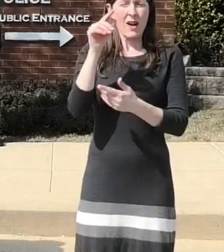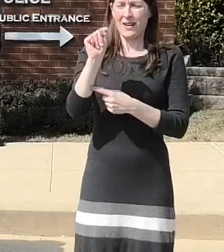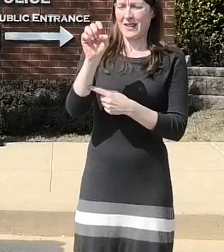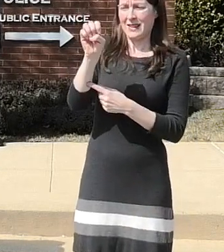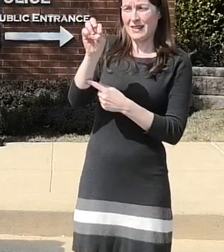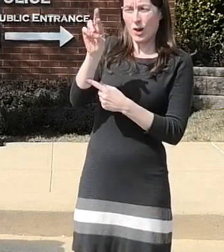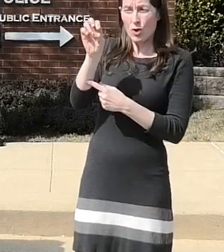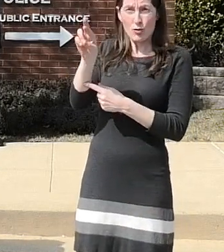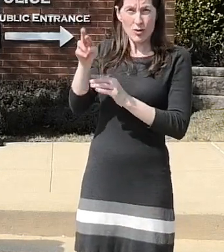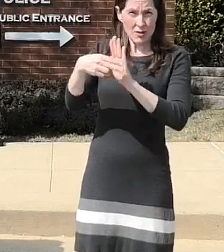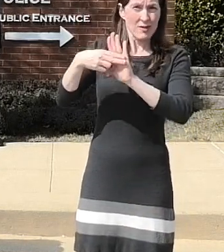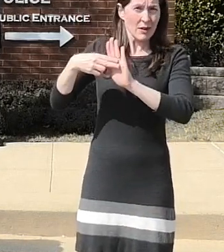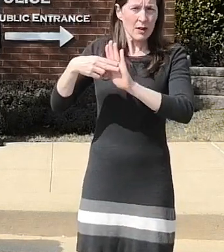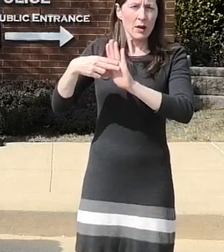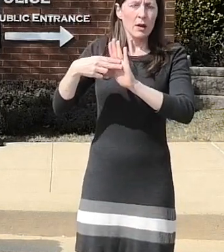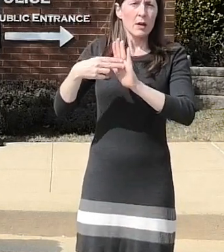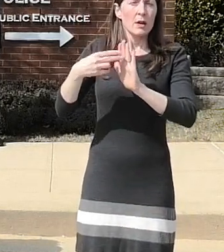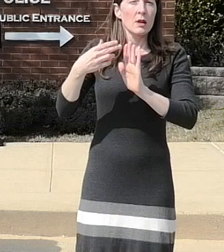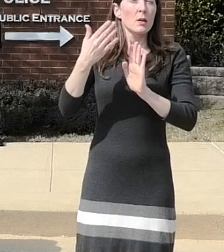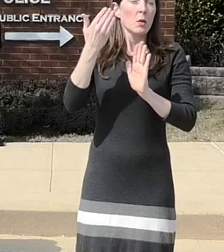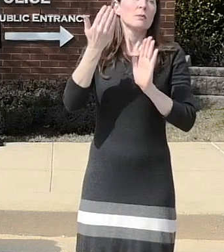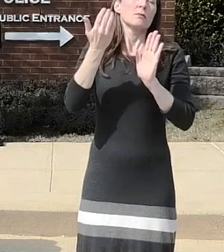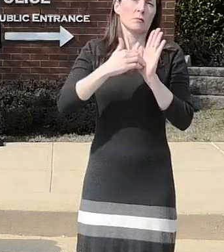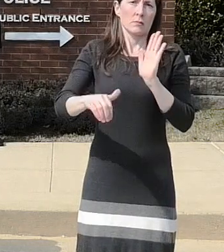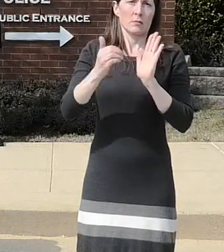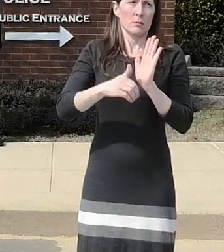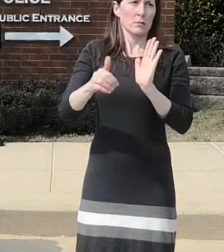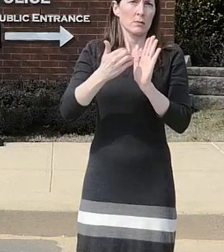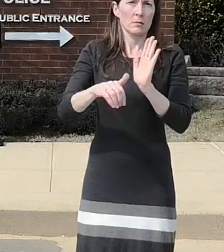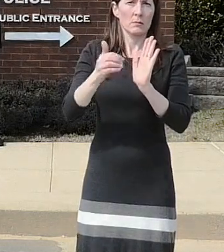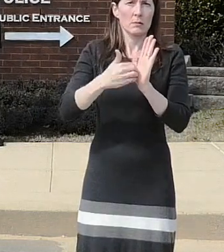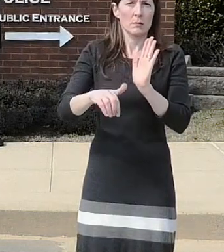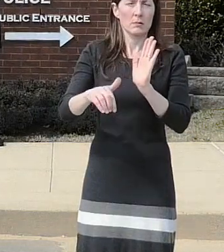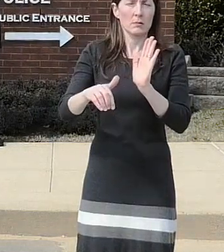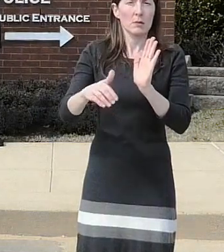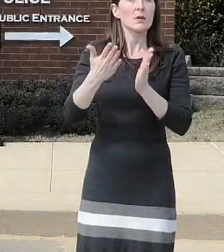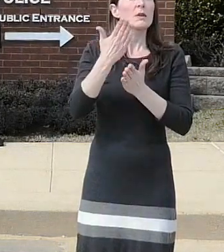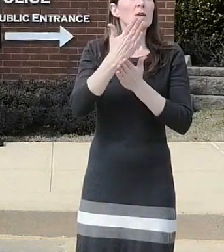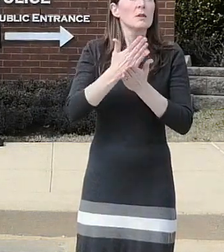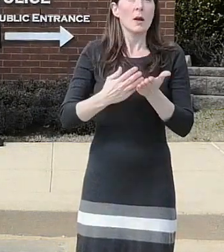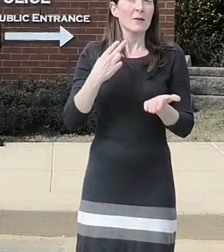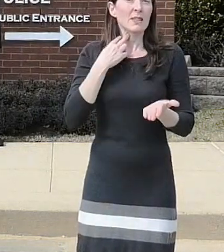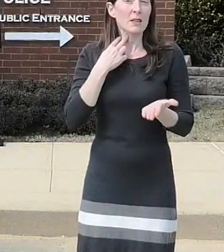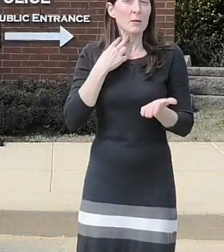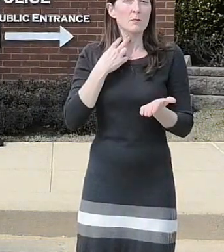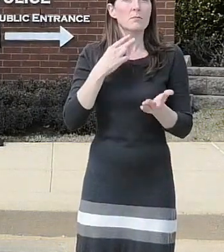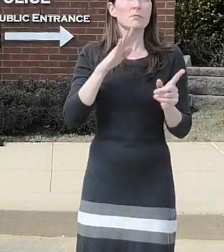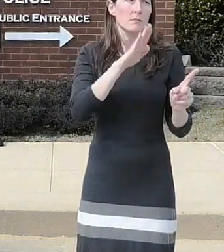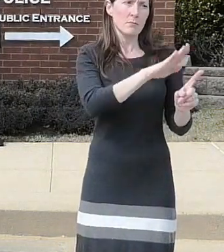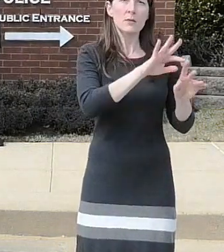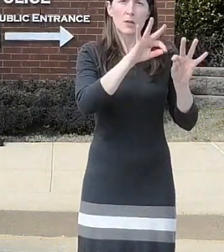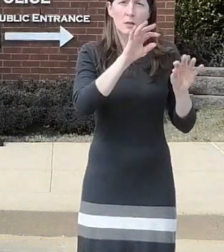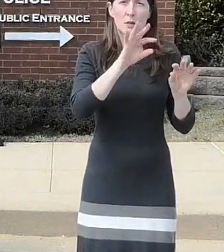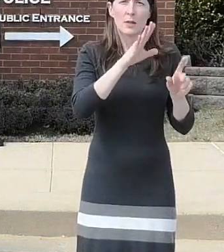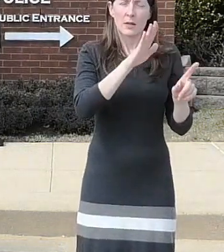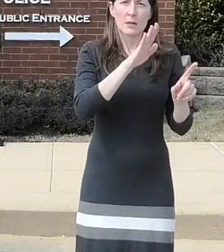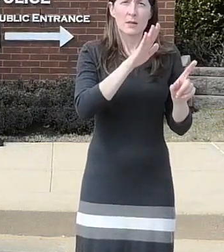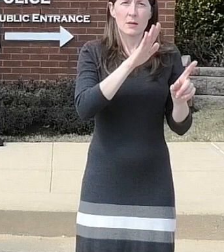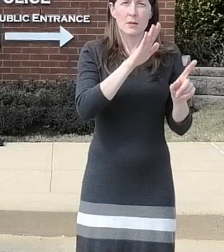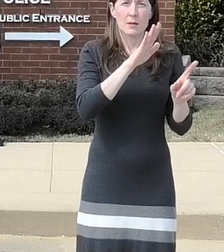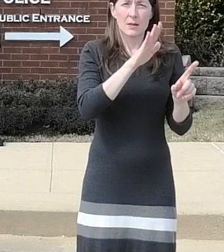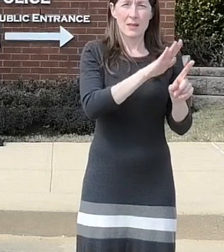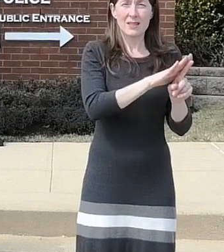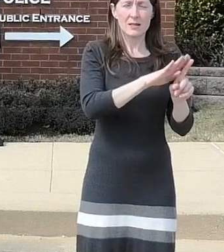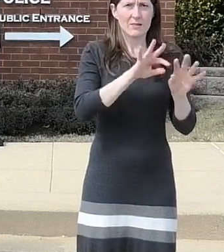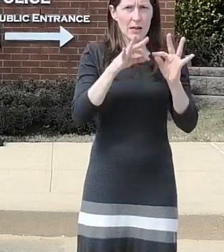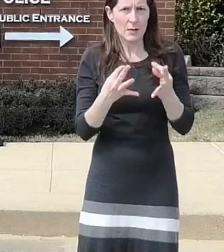lot of these instances uh you know some of these victims were family members um where he went back once or twice